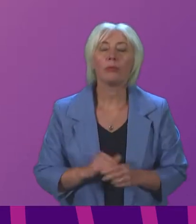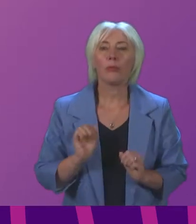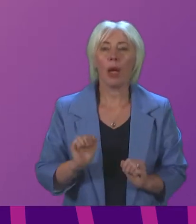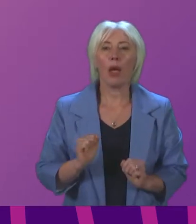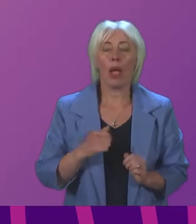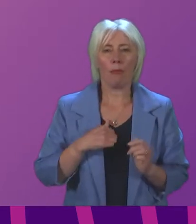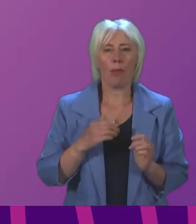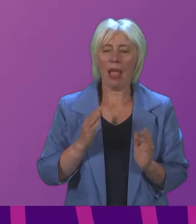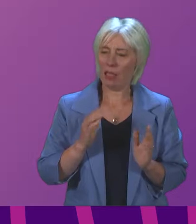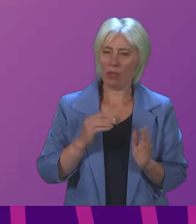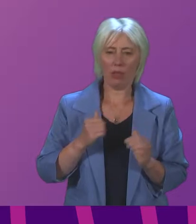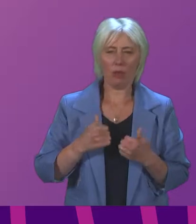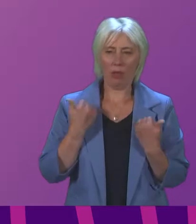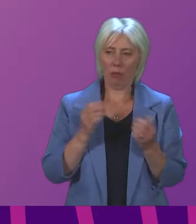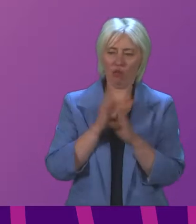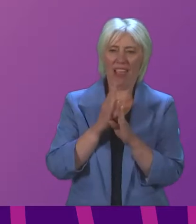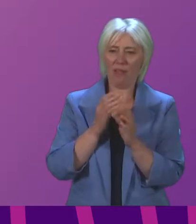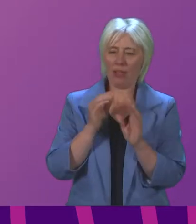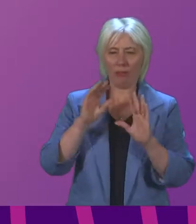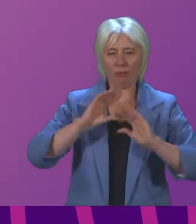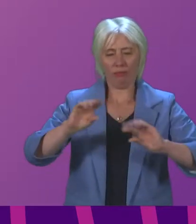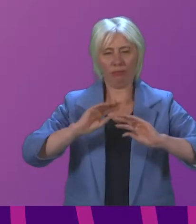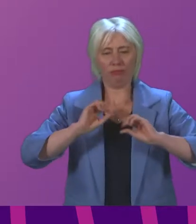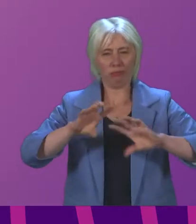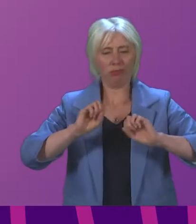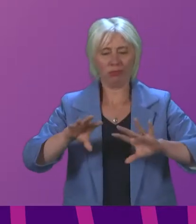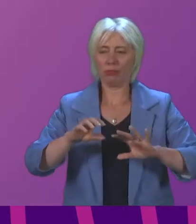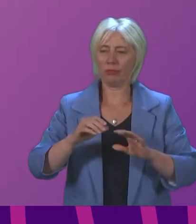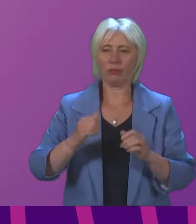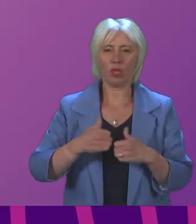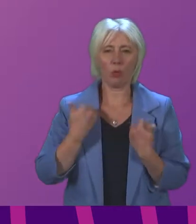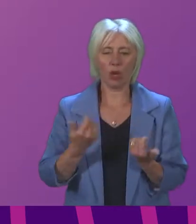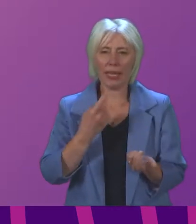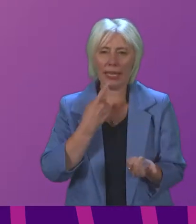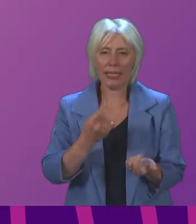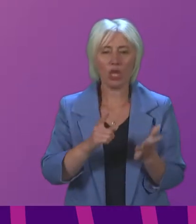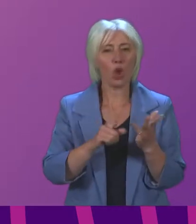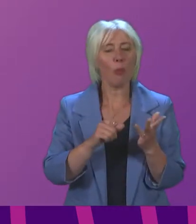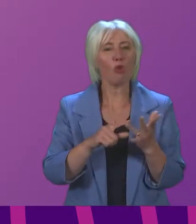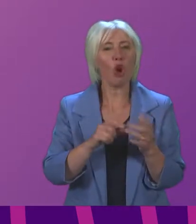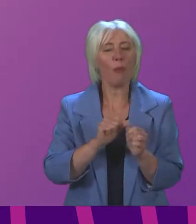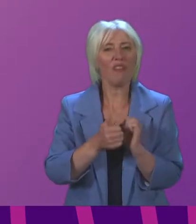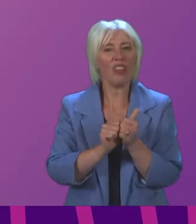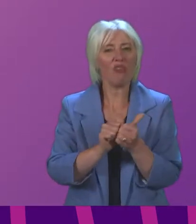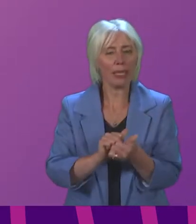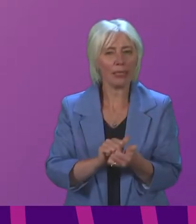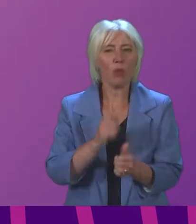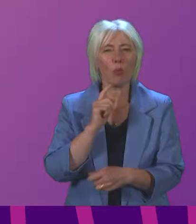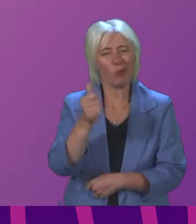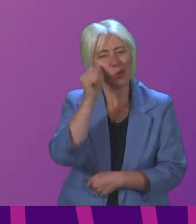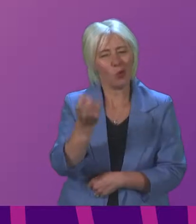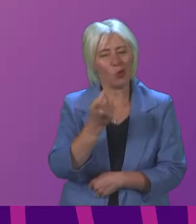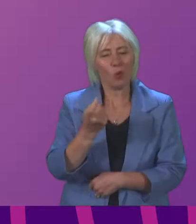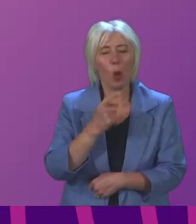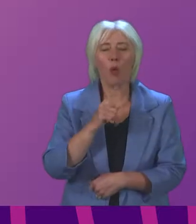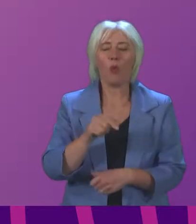I was suggesting to our advisors that the emergence of the Omicron variant was something that was predicted and a way that most viruses will mutate